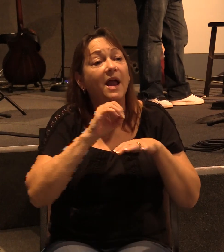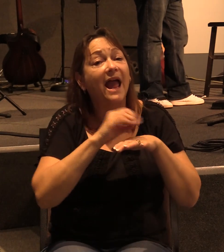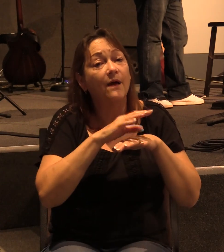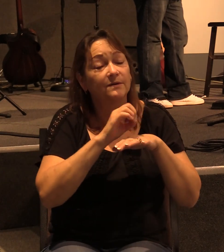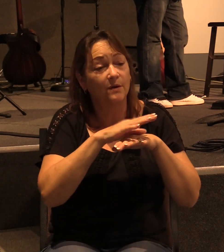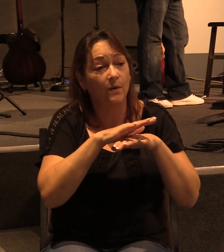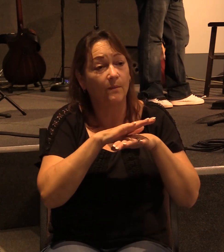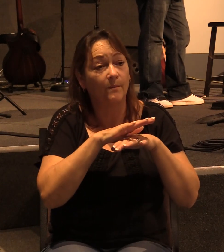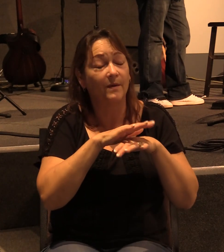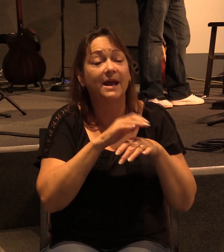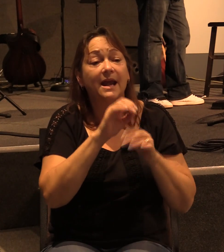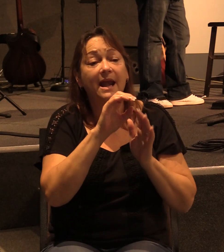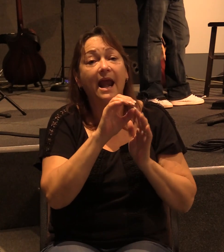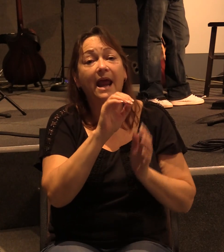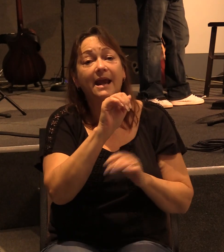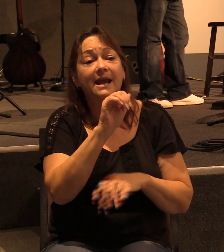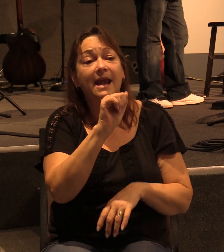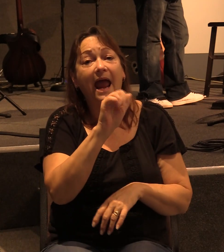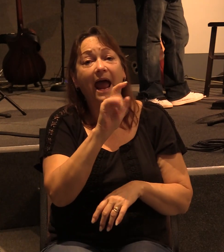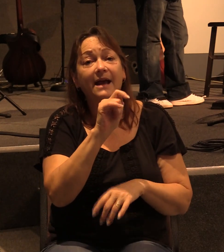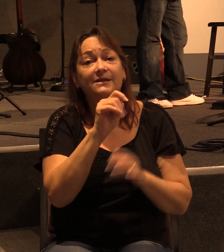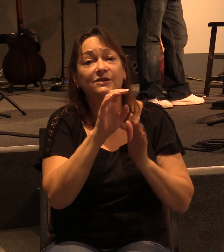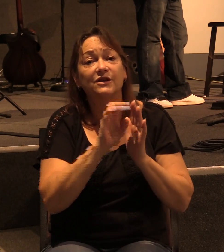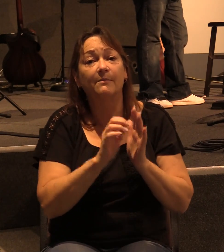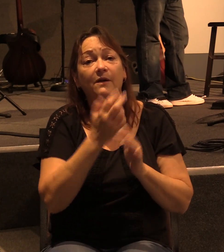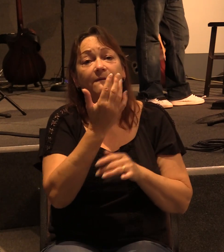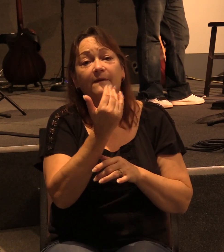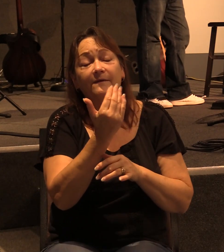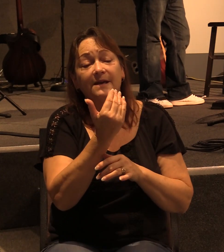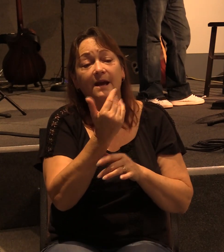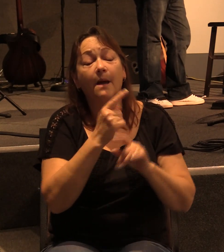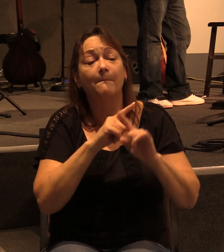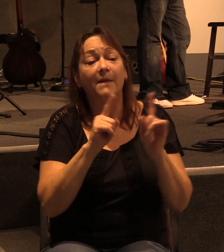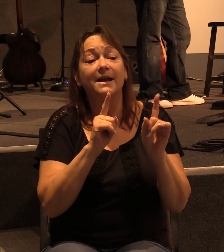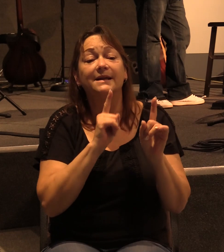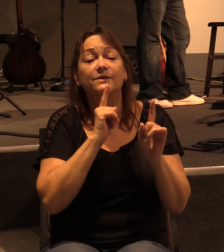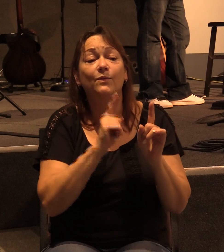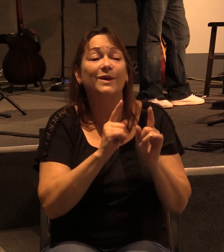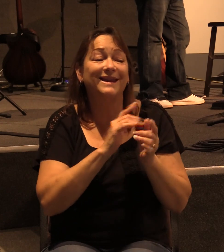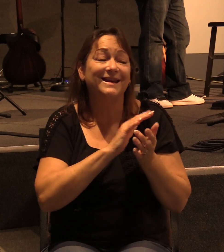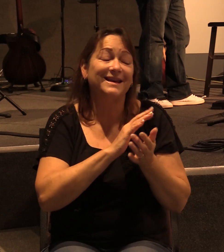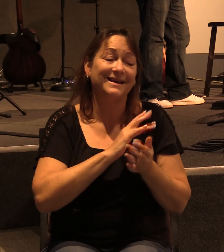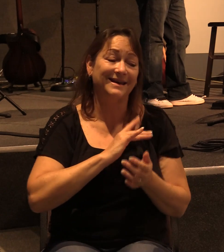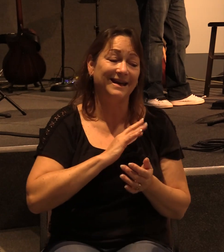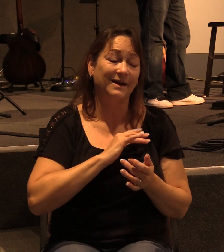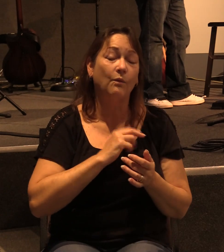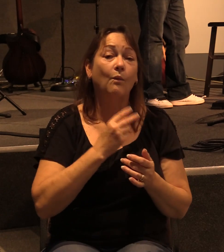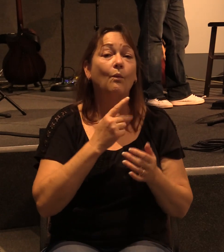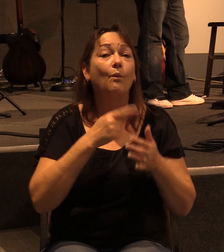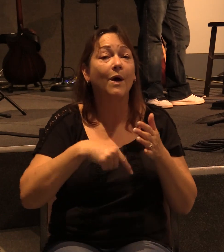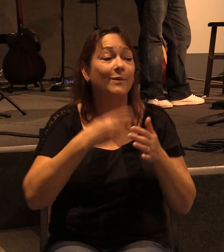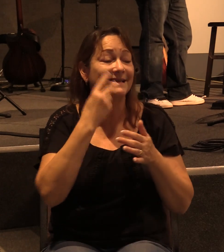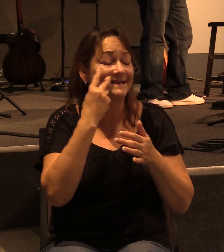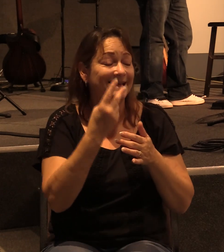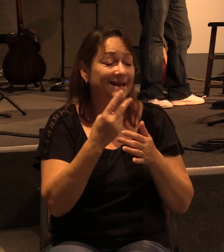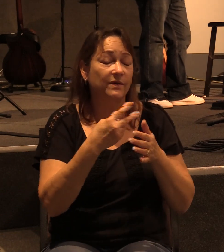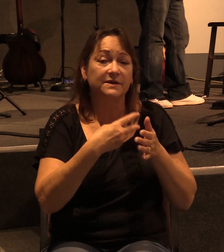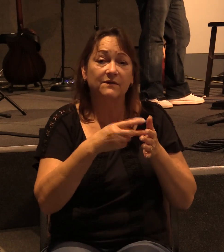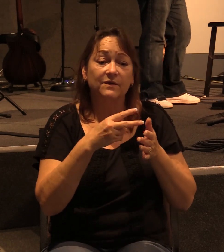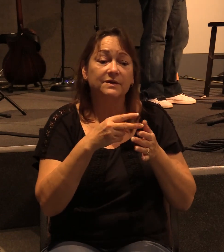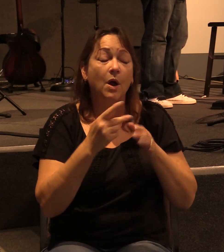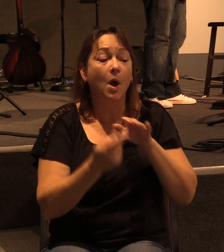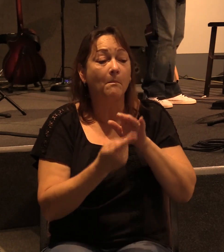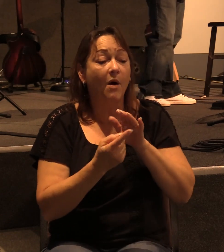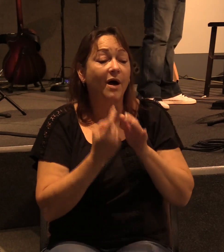in Acts chapter 15 but it's really neat what we see in these verses. Paul had